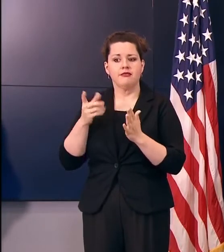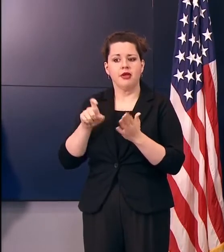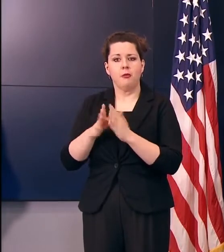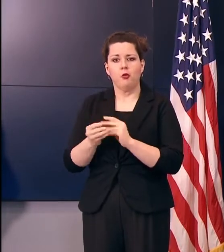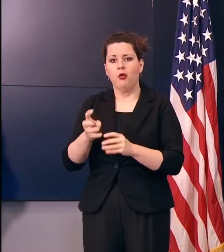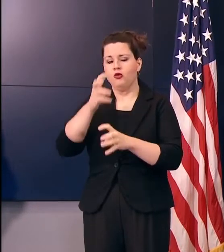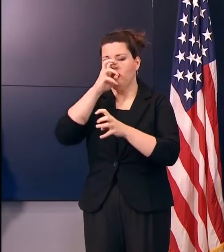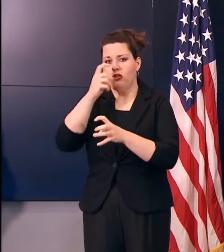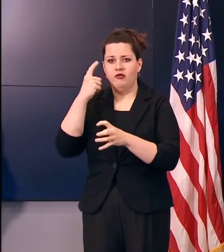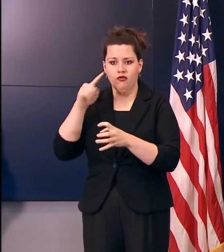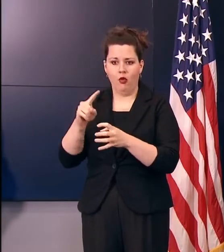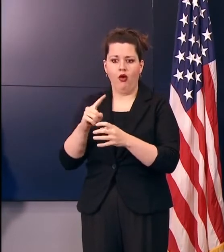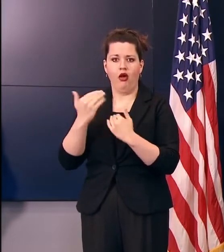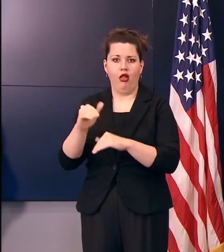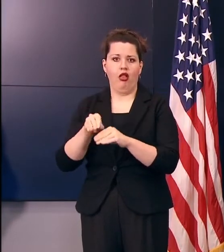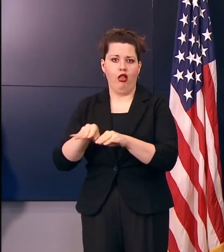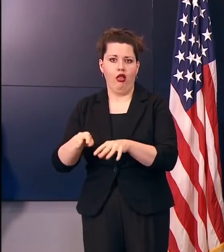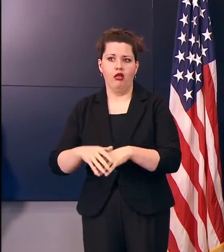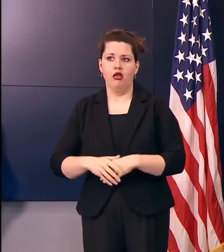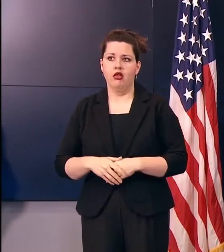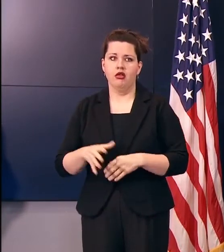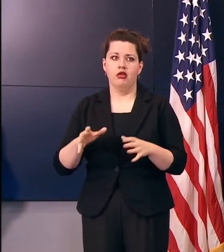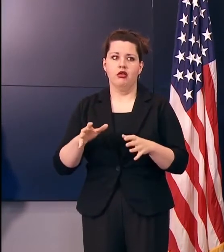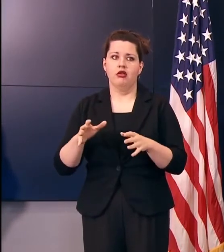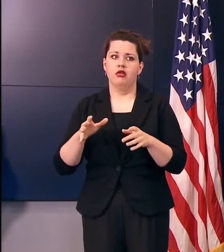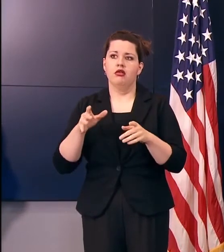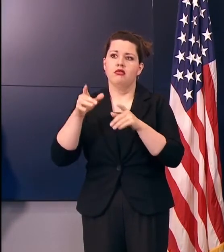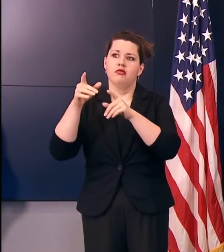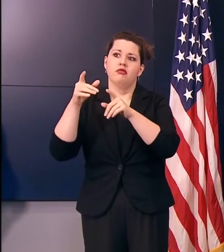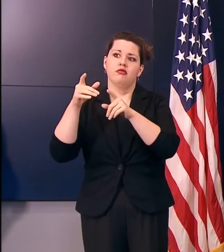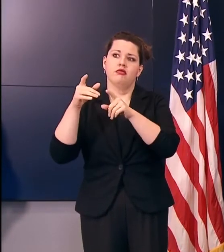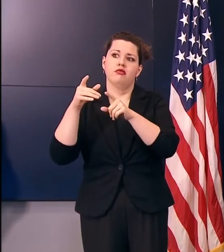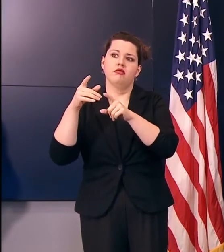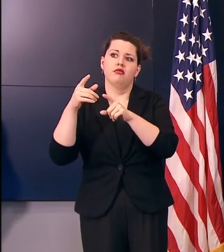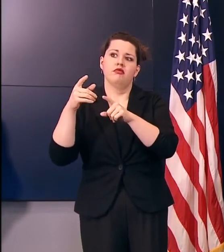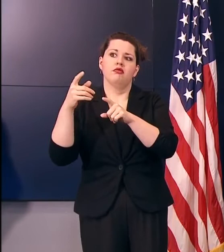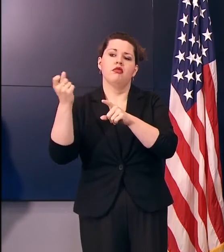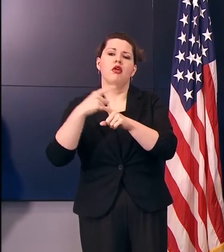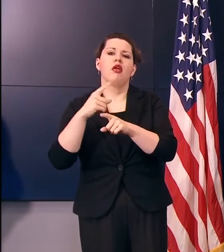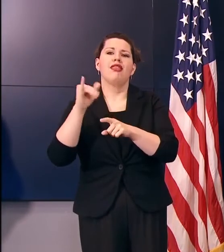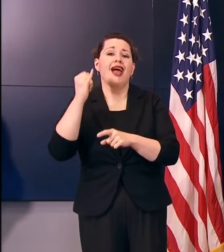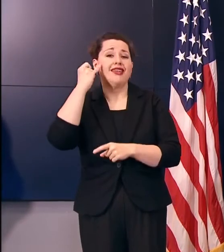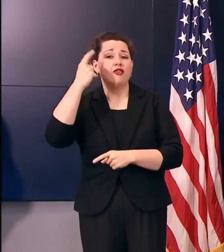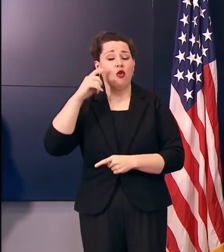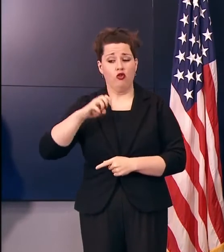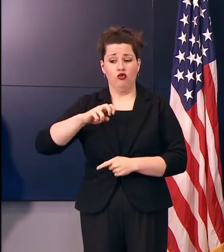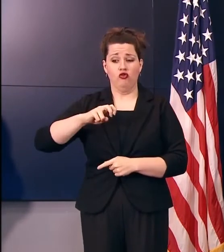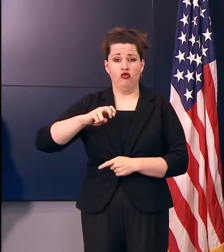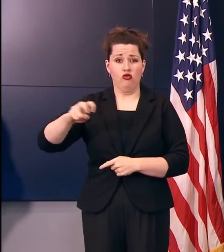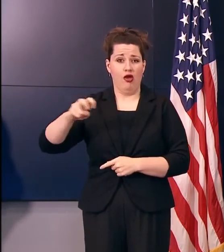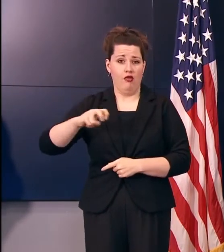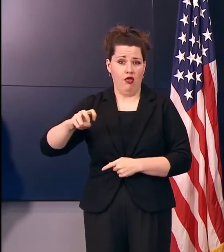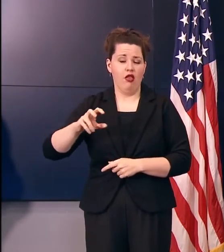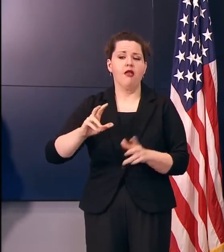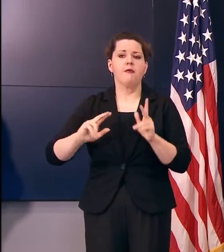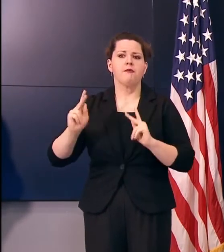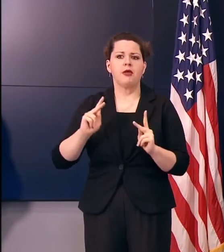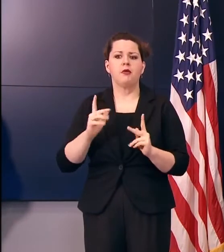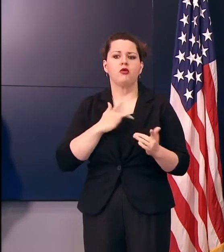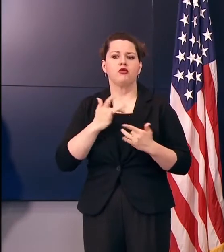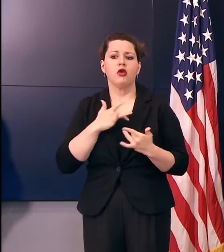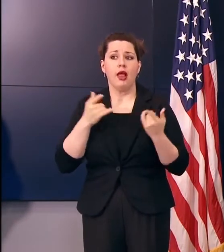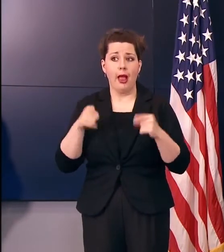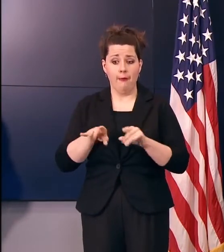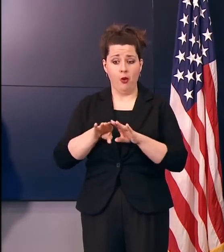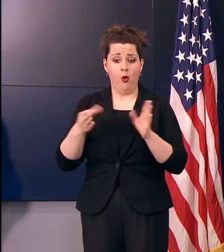responsible manner. So what about the idea of the travel? Folks have been concerned about when